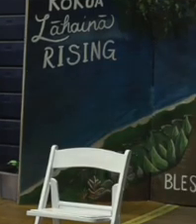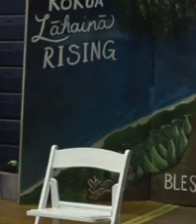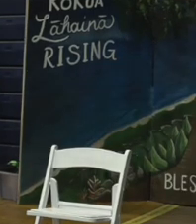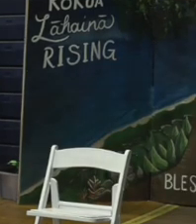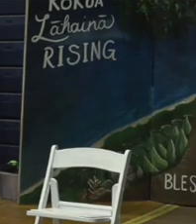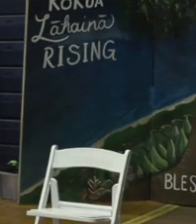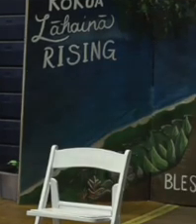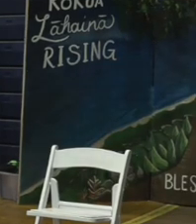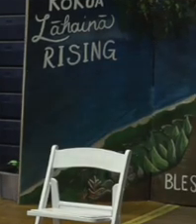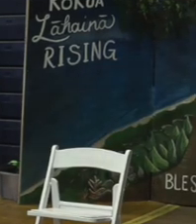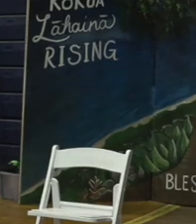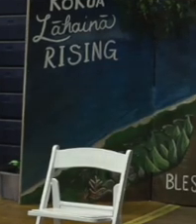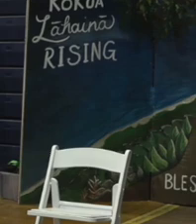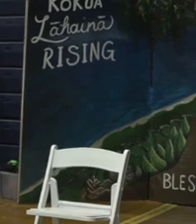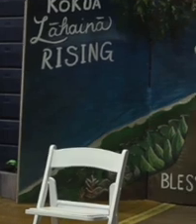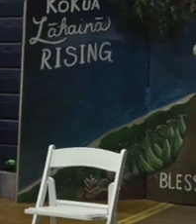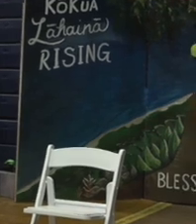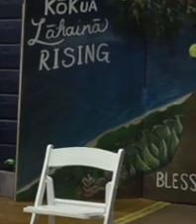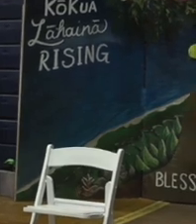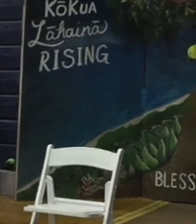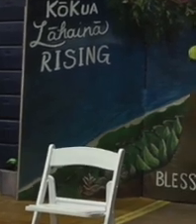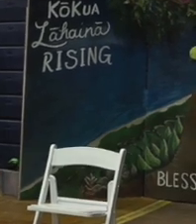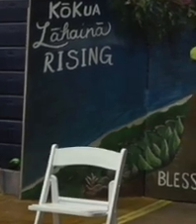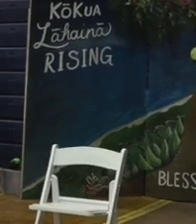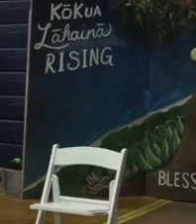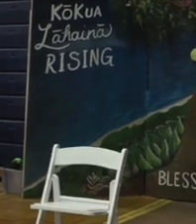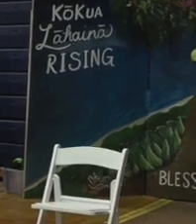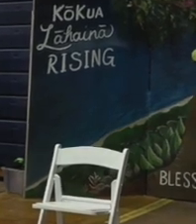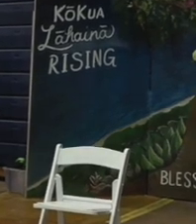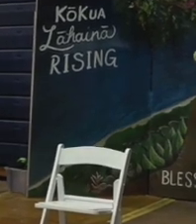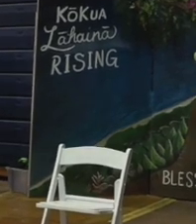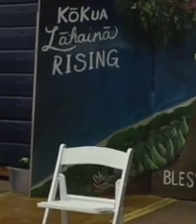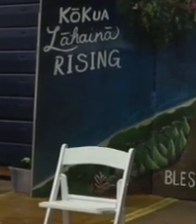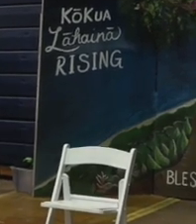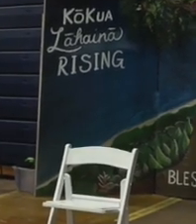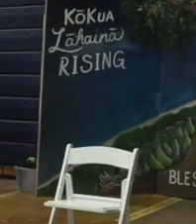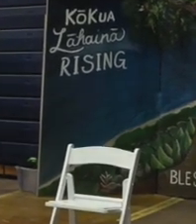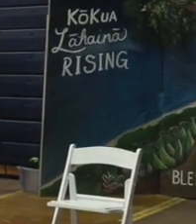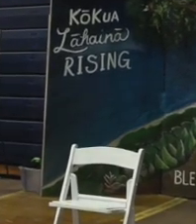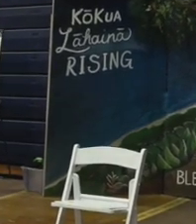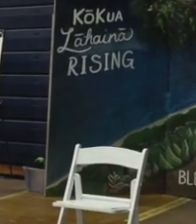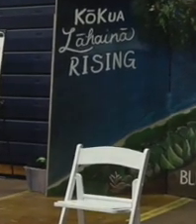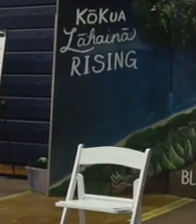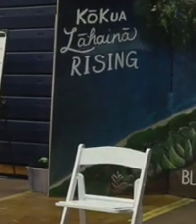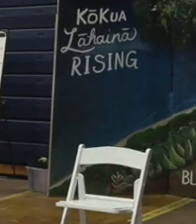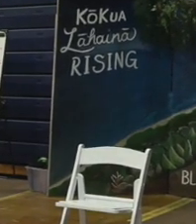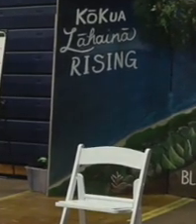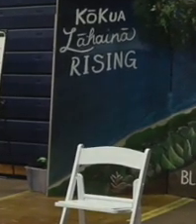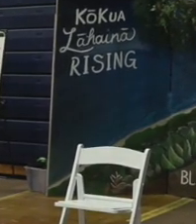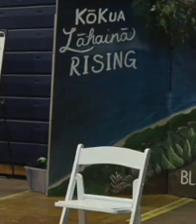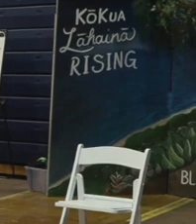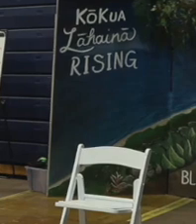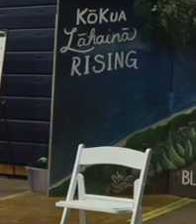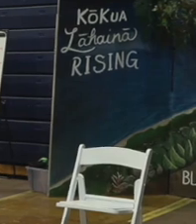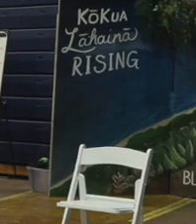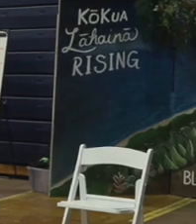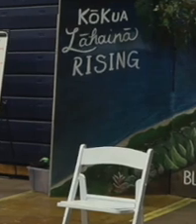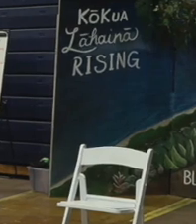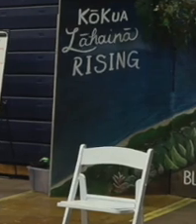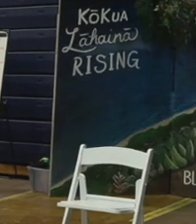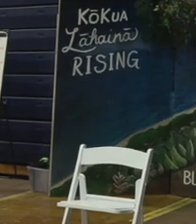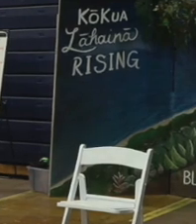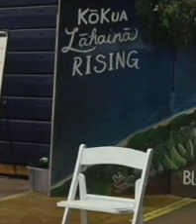Okay. We also have a backup resource panel there on the side. Daniel Arnelas from the Department of Land and Natural